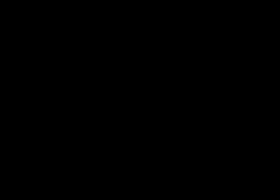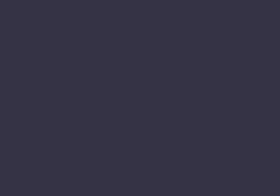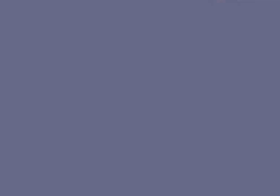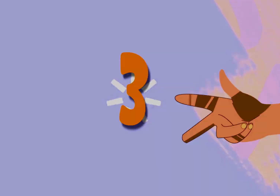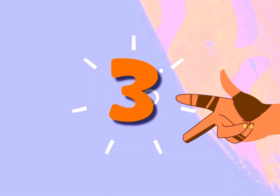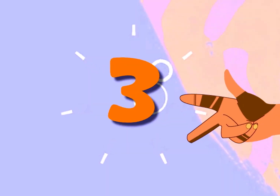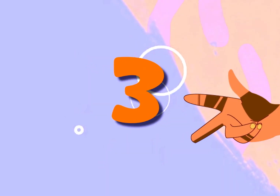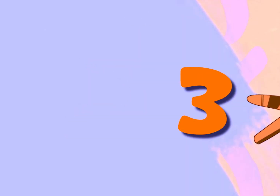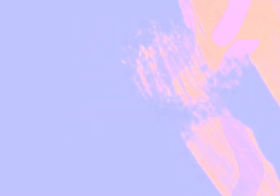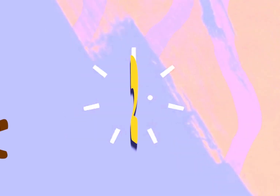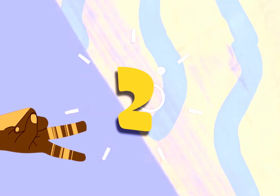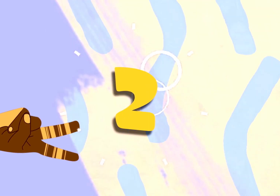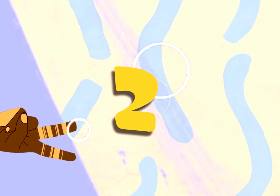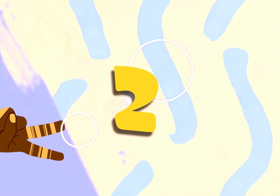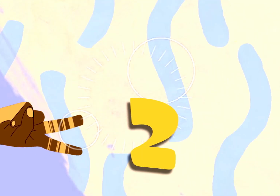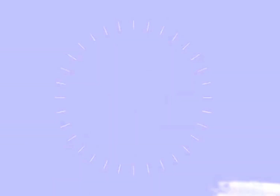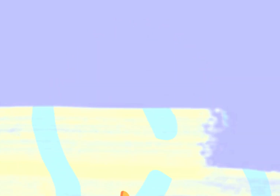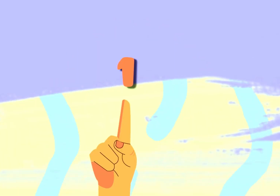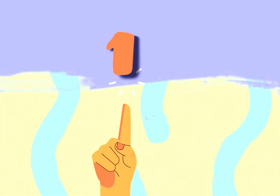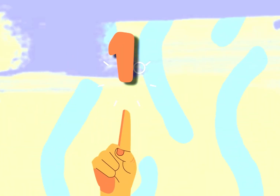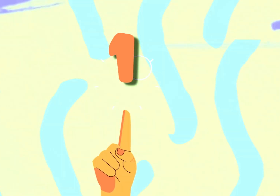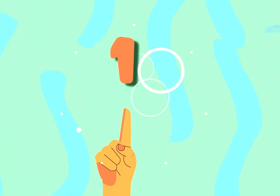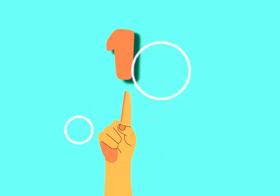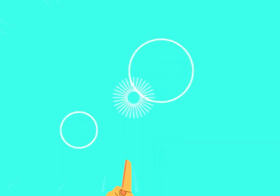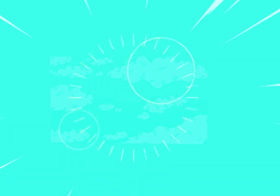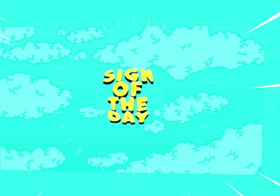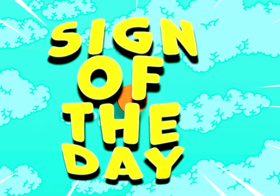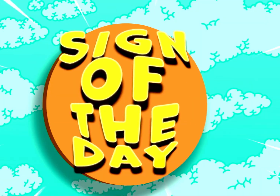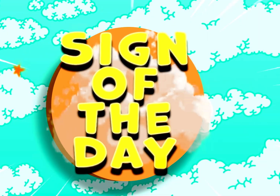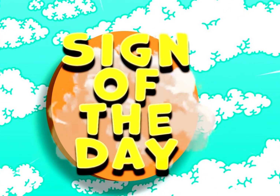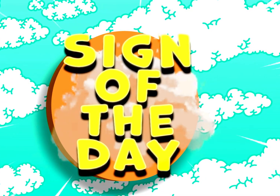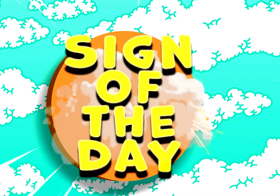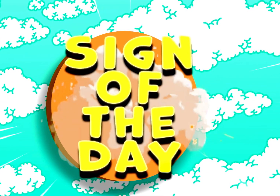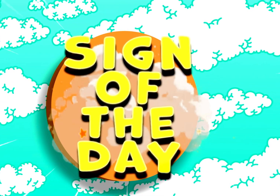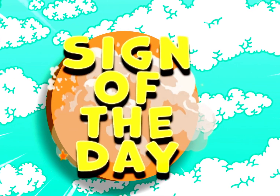3, 2, 1, Sign of the Day!